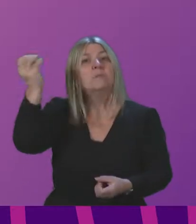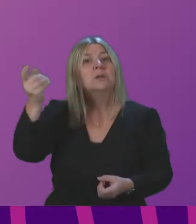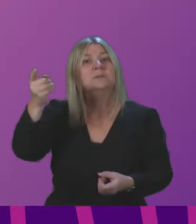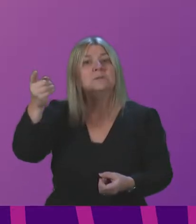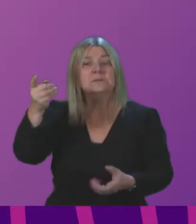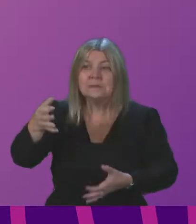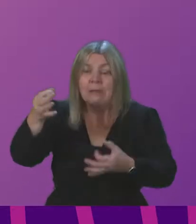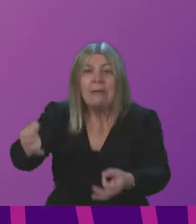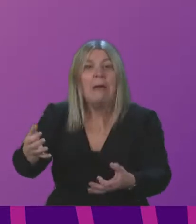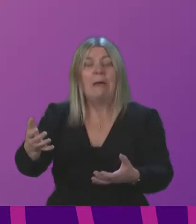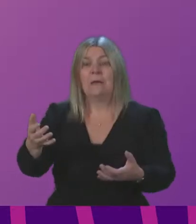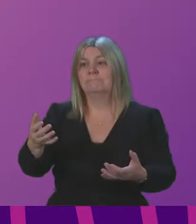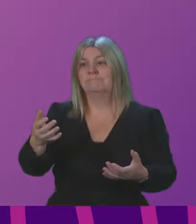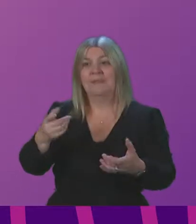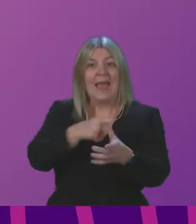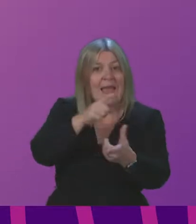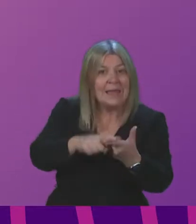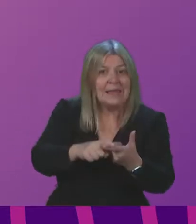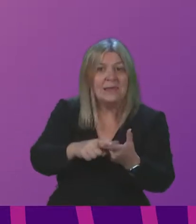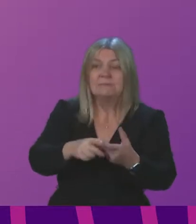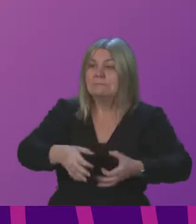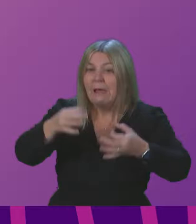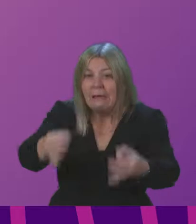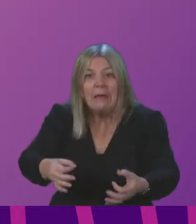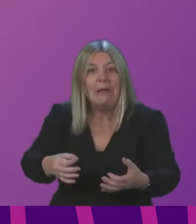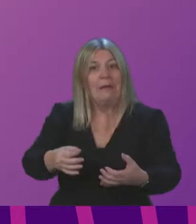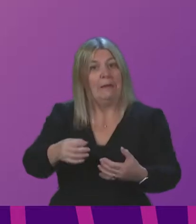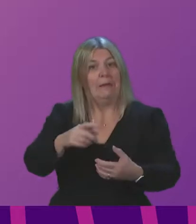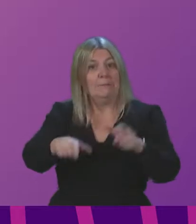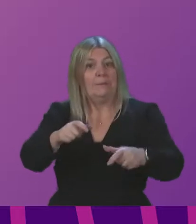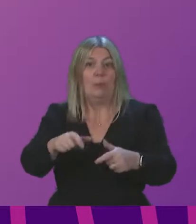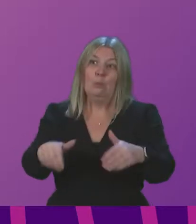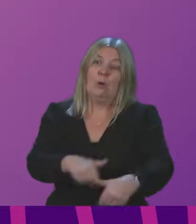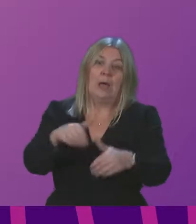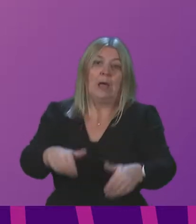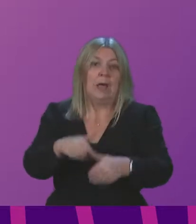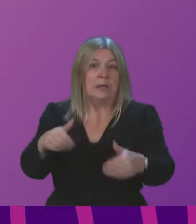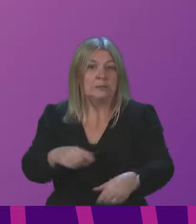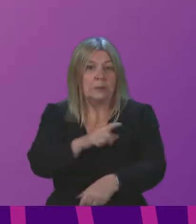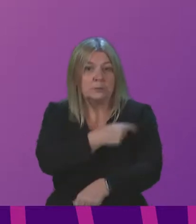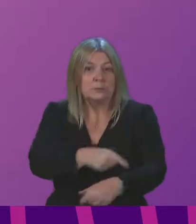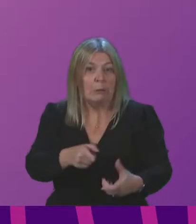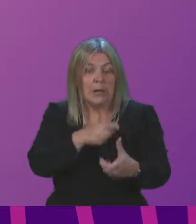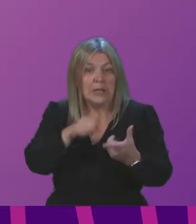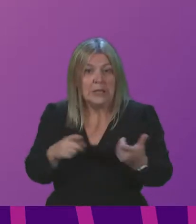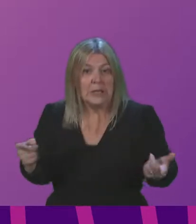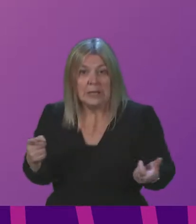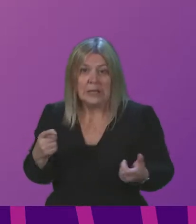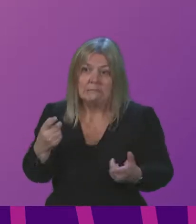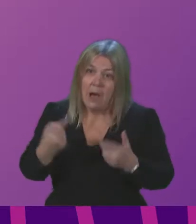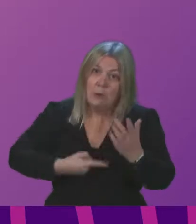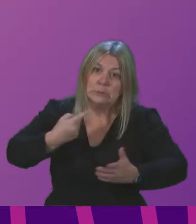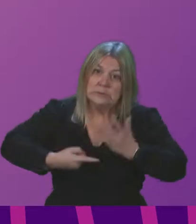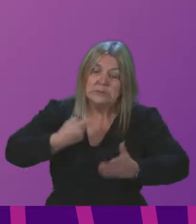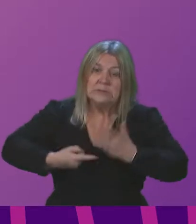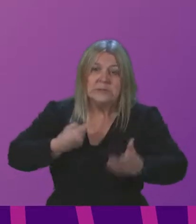too long, A&E waiting times are at the highest ever recorded, and there is simply no capacity in our hospitals because the